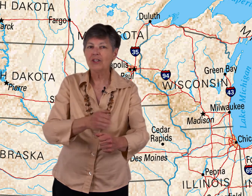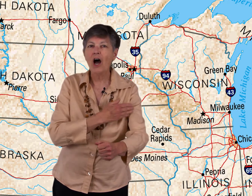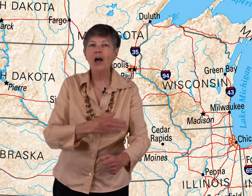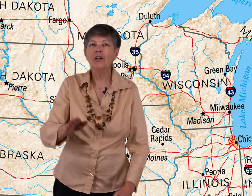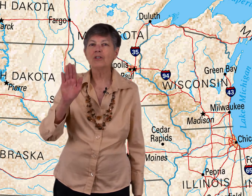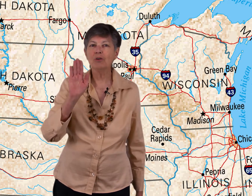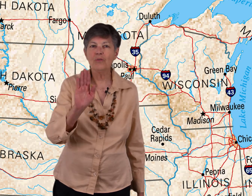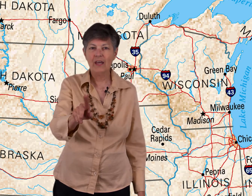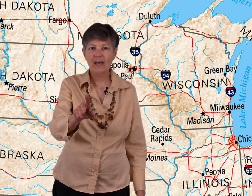song to thee,